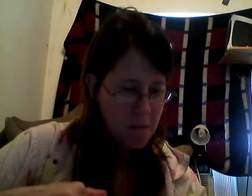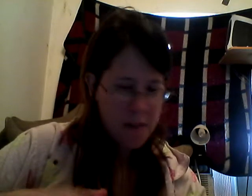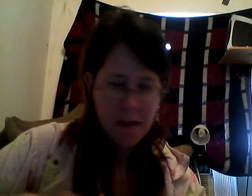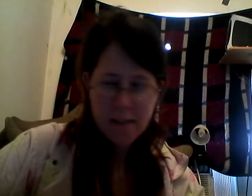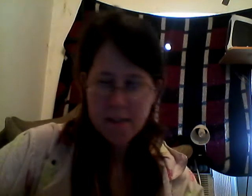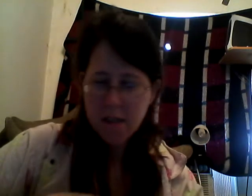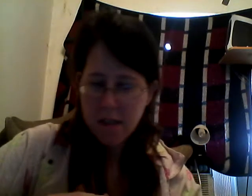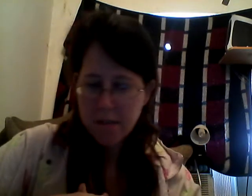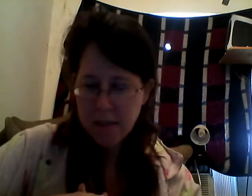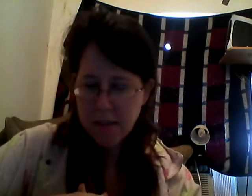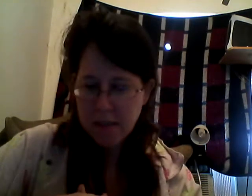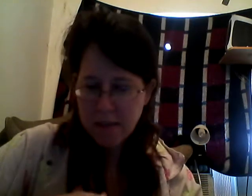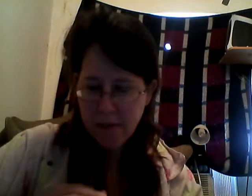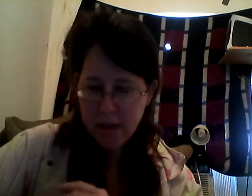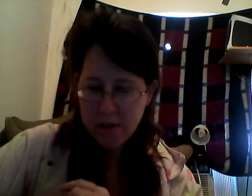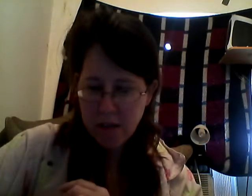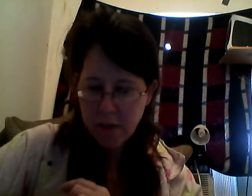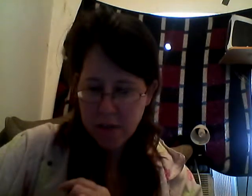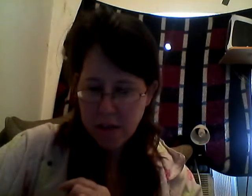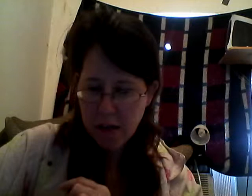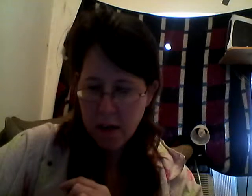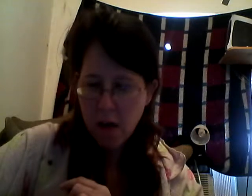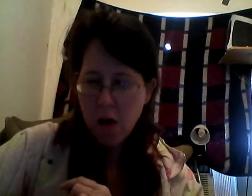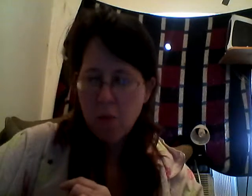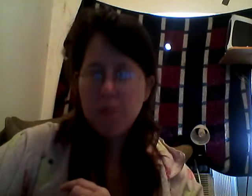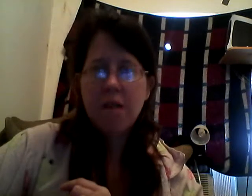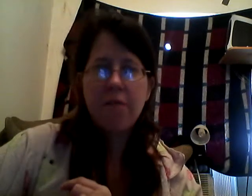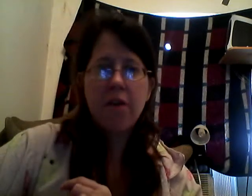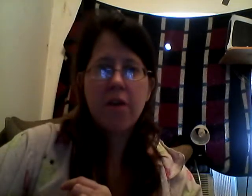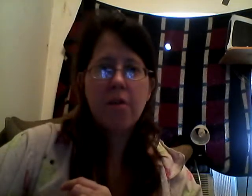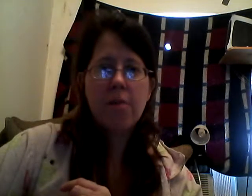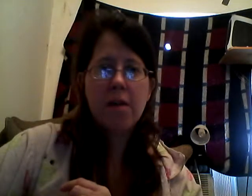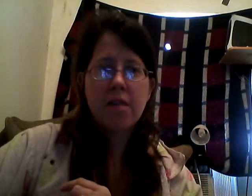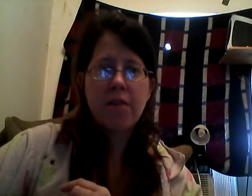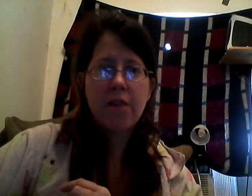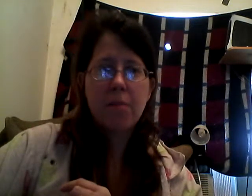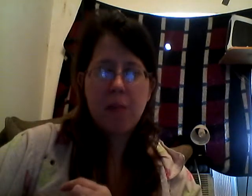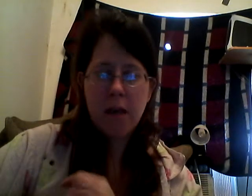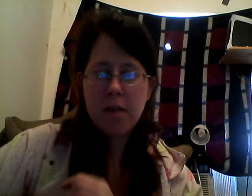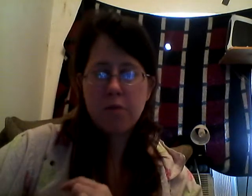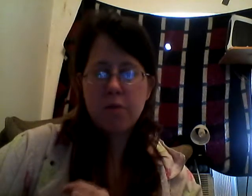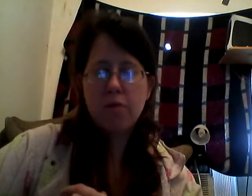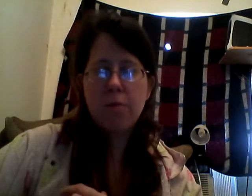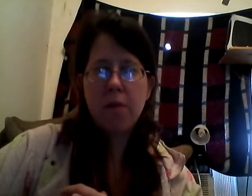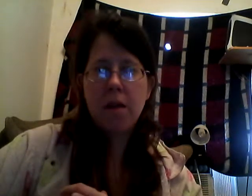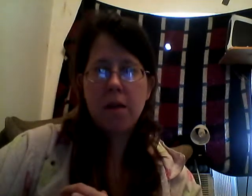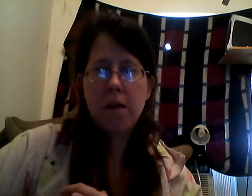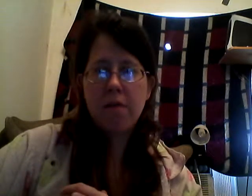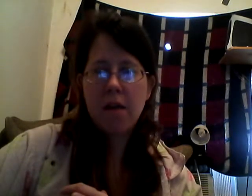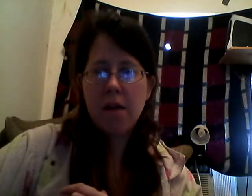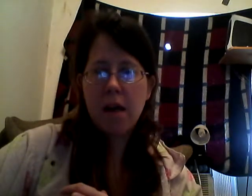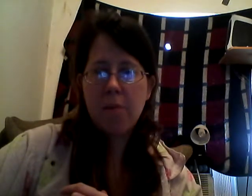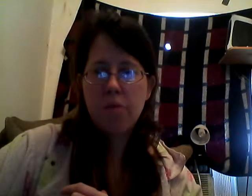think I discussed my Disney vacation enough today. Once I figure out my definite plans, which would be, I think, April